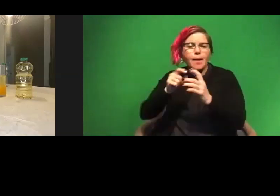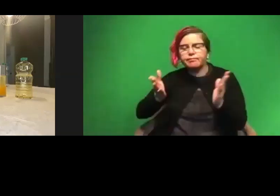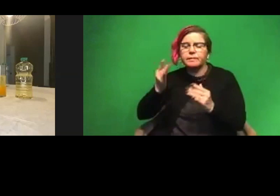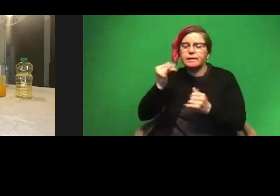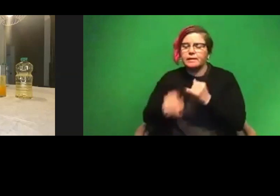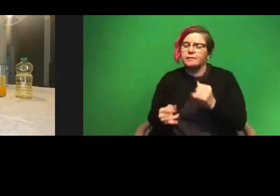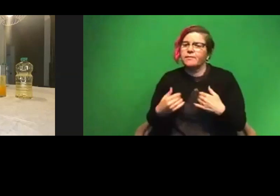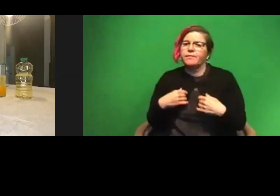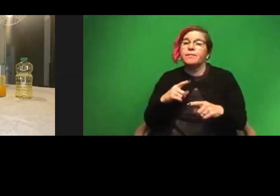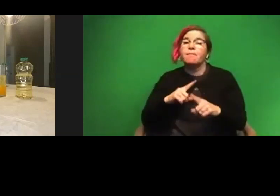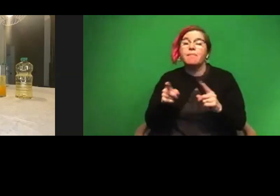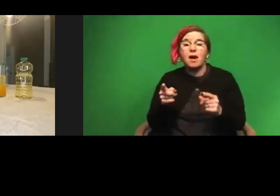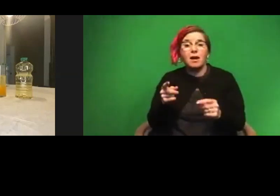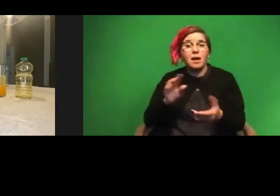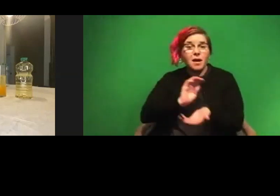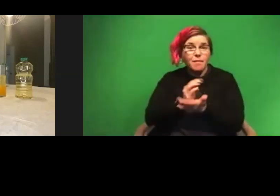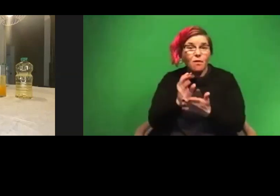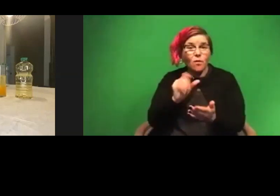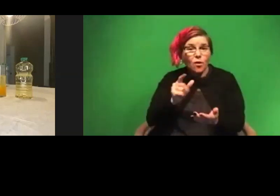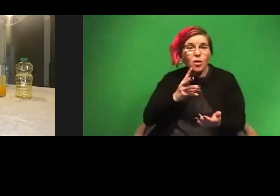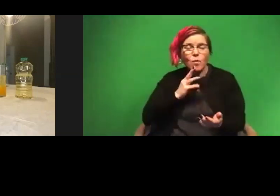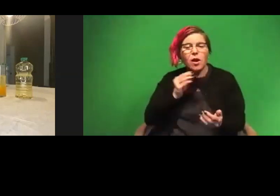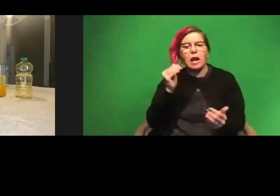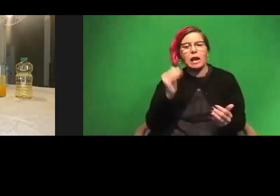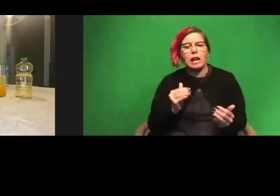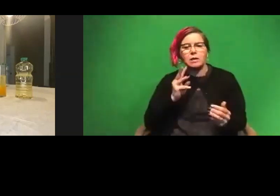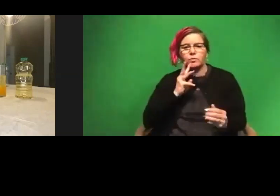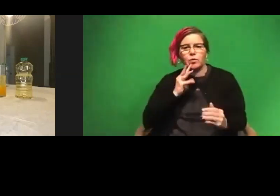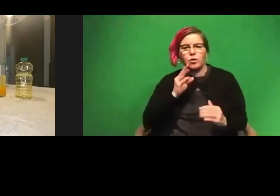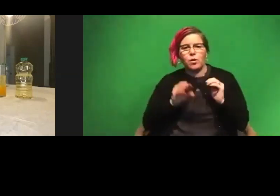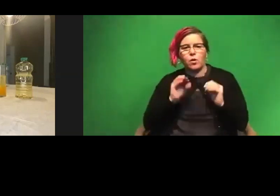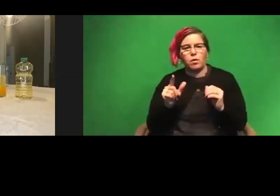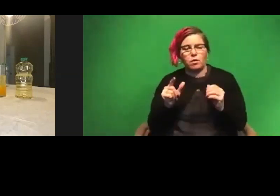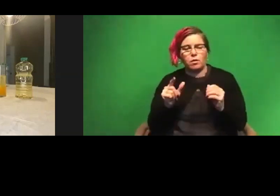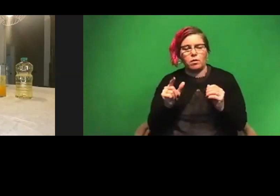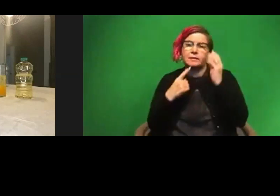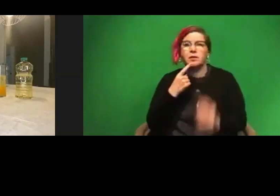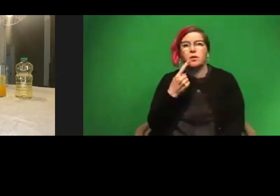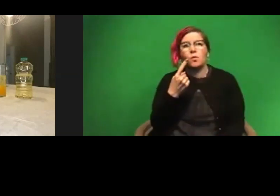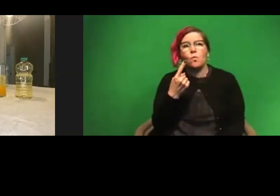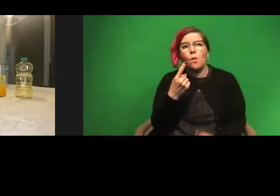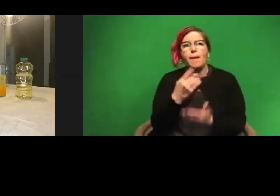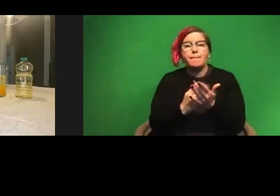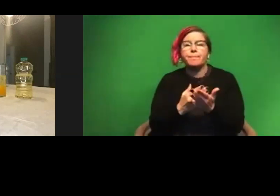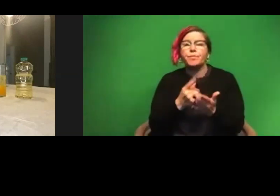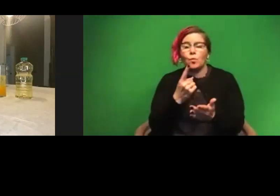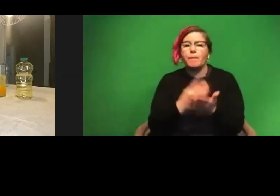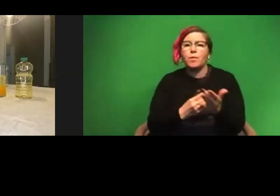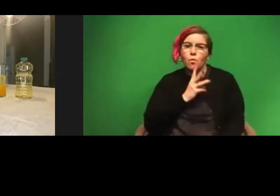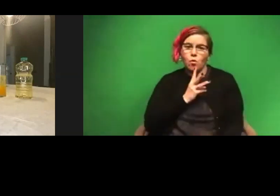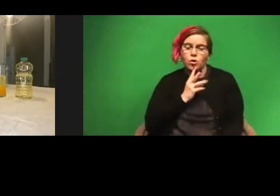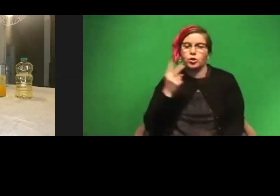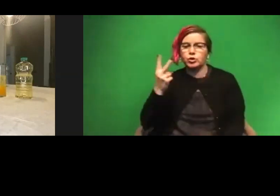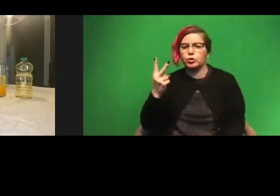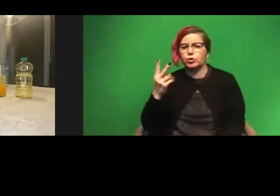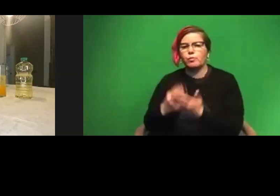how much oil versus water, you want to have less water than oil. So what I usually say is about one part oil, I mean, one part water and two parts